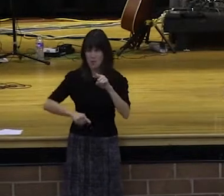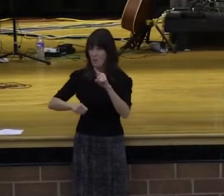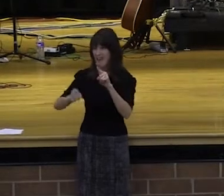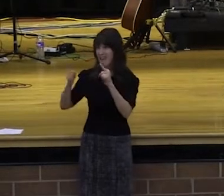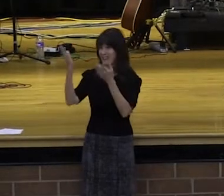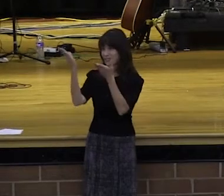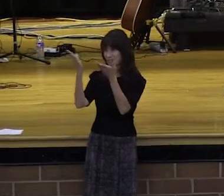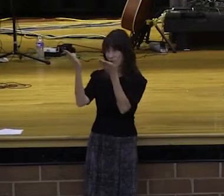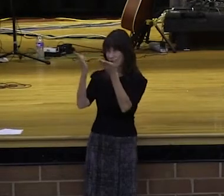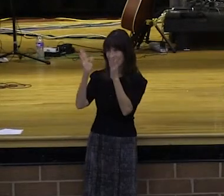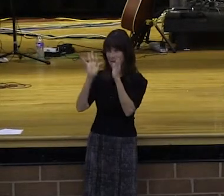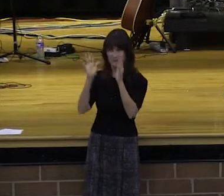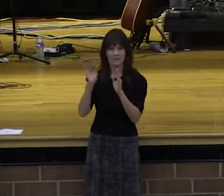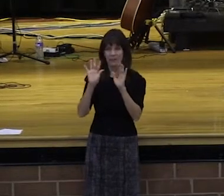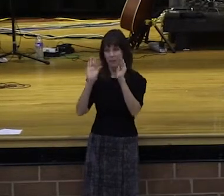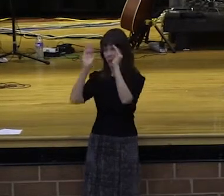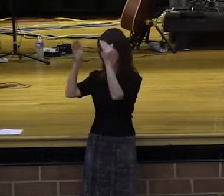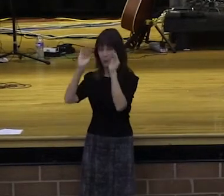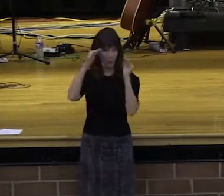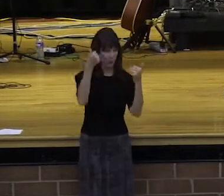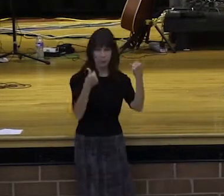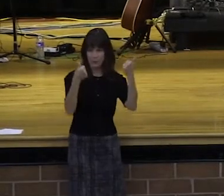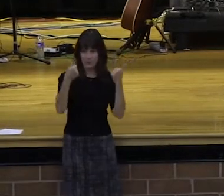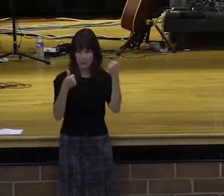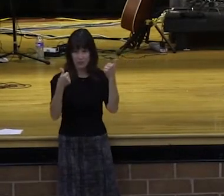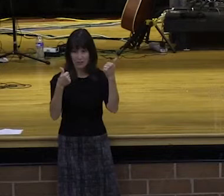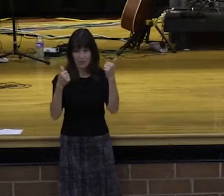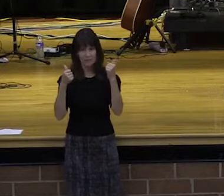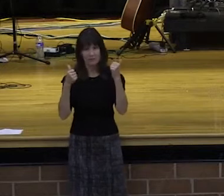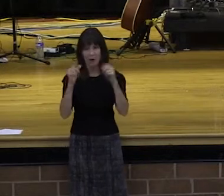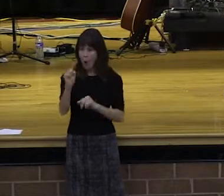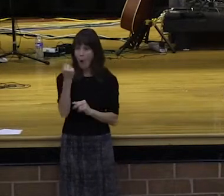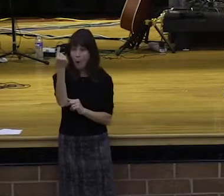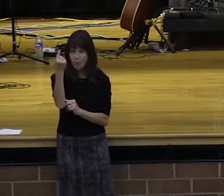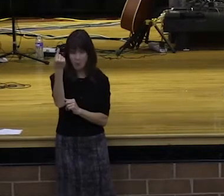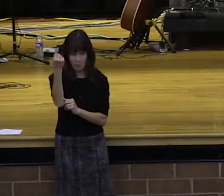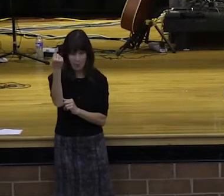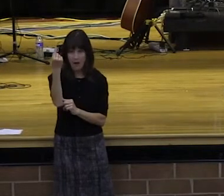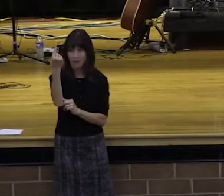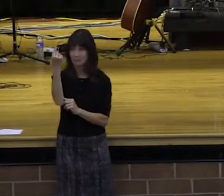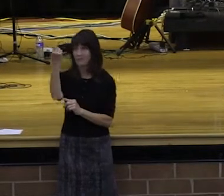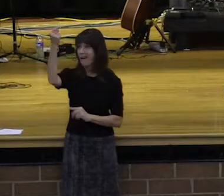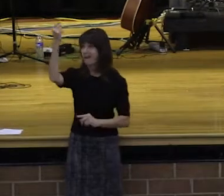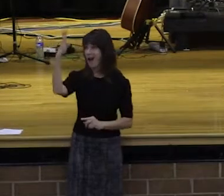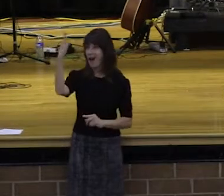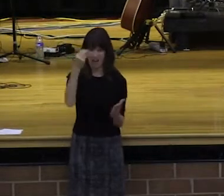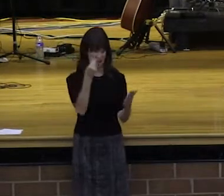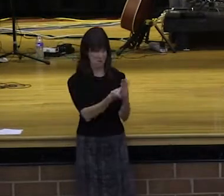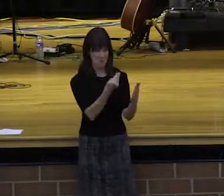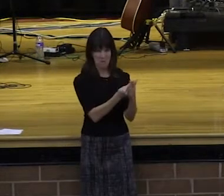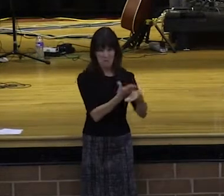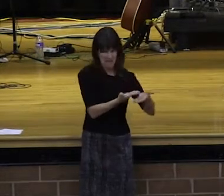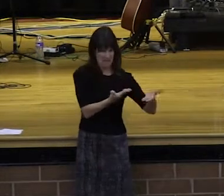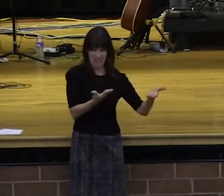yes. You see, you cannot worship both God and money. You cannot worship both